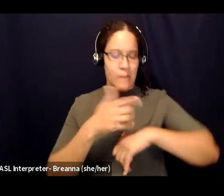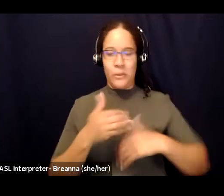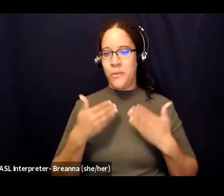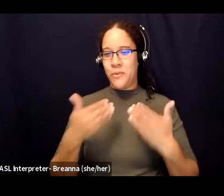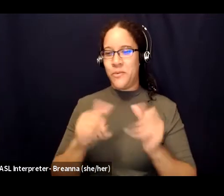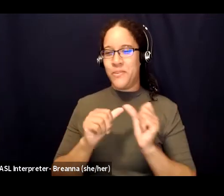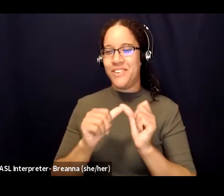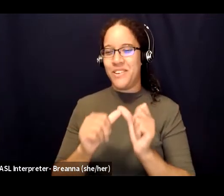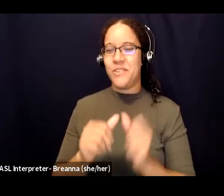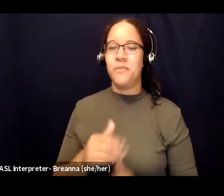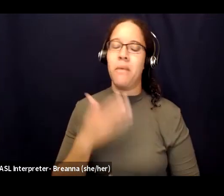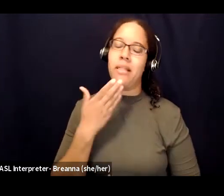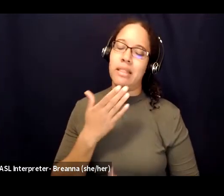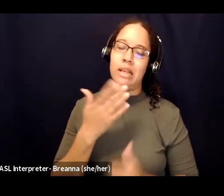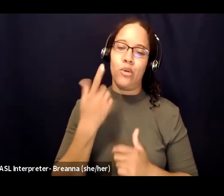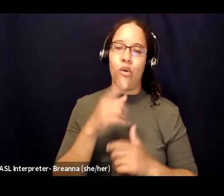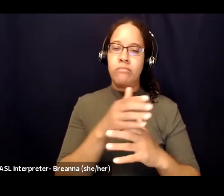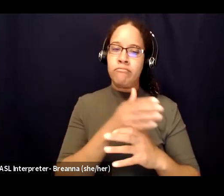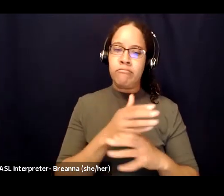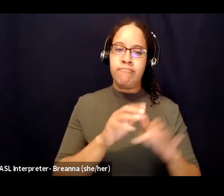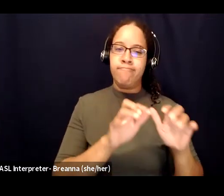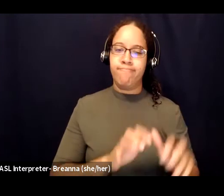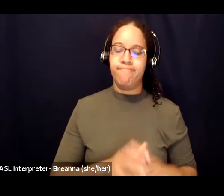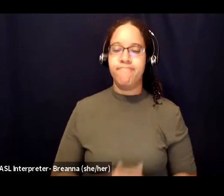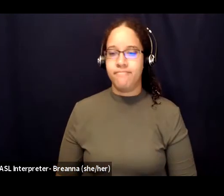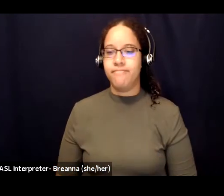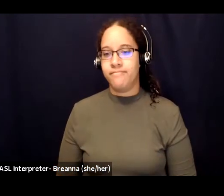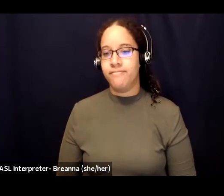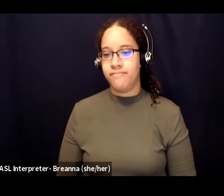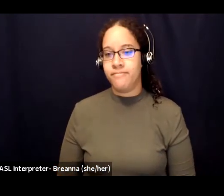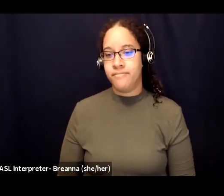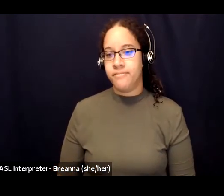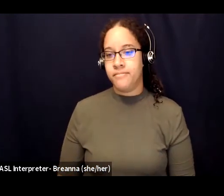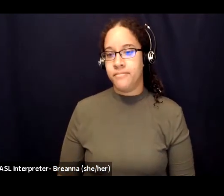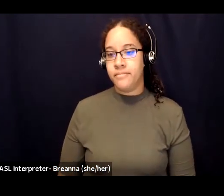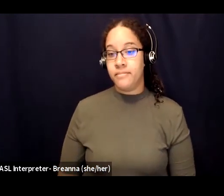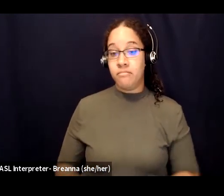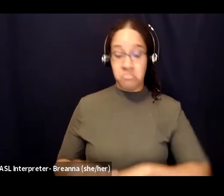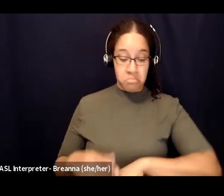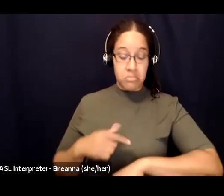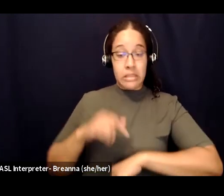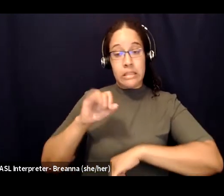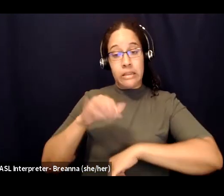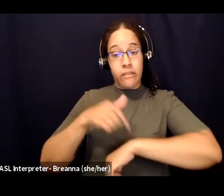you so much for sharing this is um something we might revisit at the end too when we're talking more about